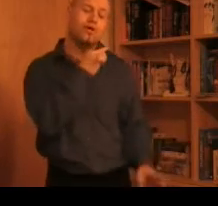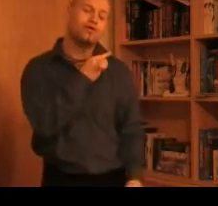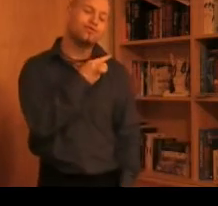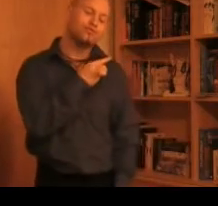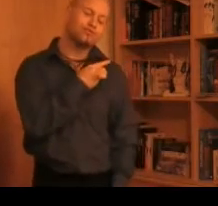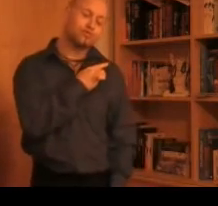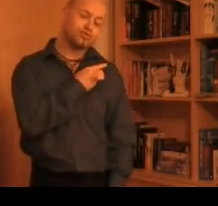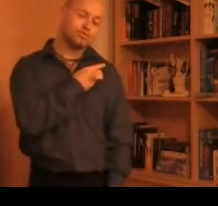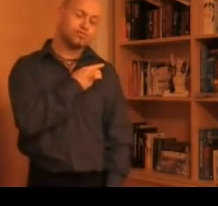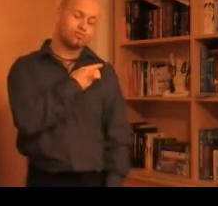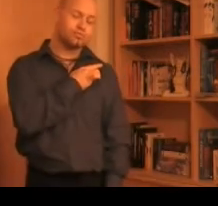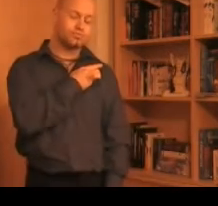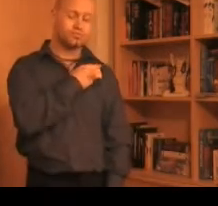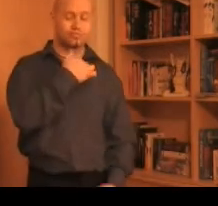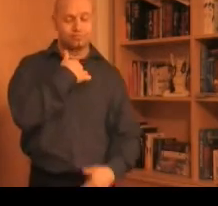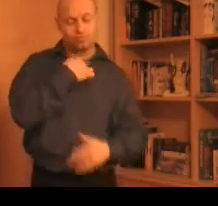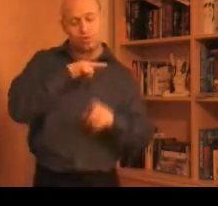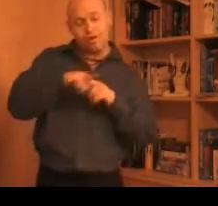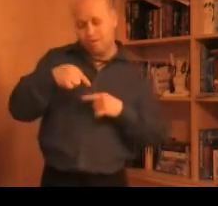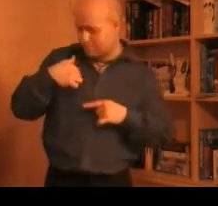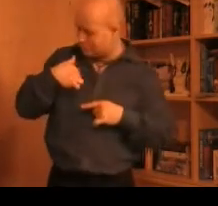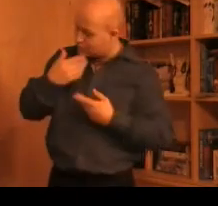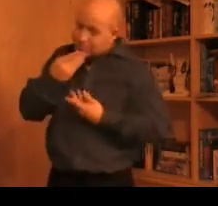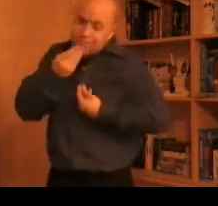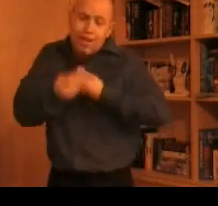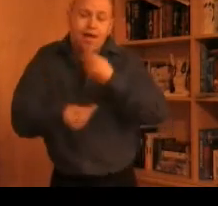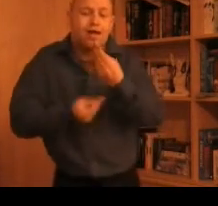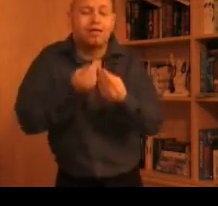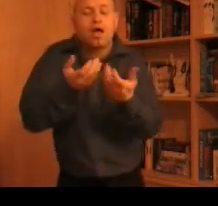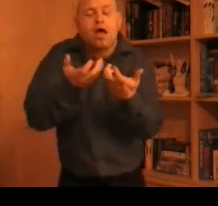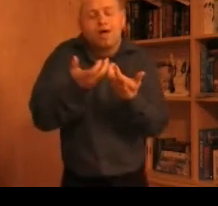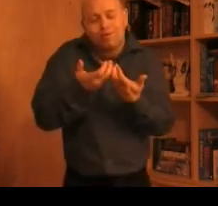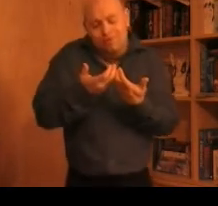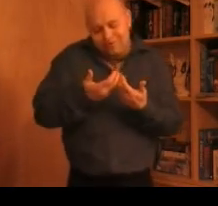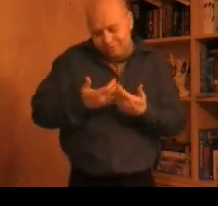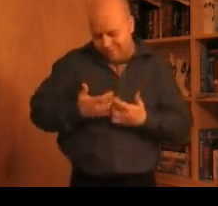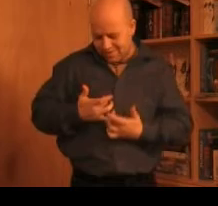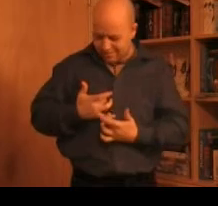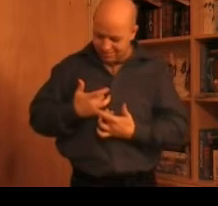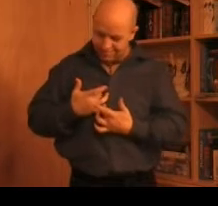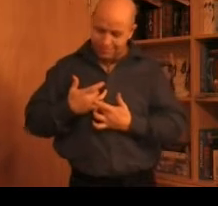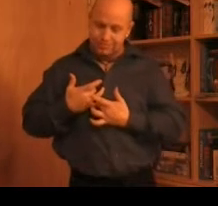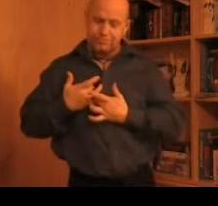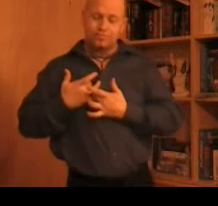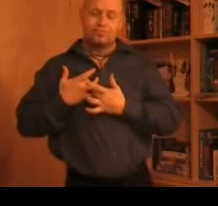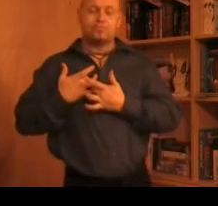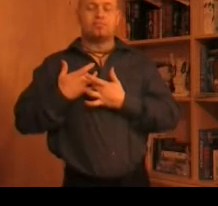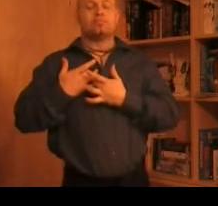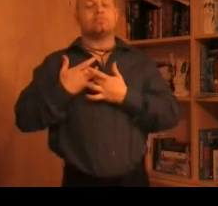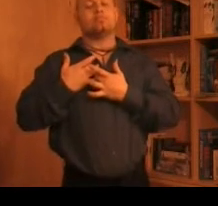When I try to explain how I feel There's